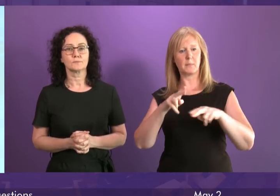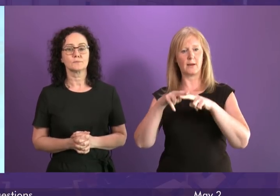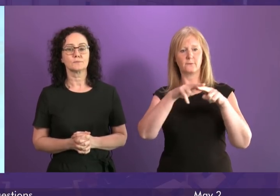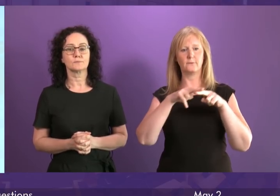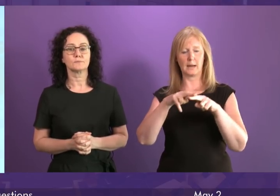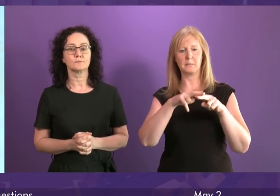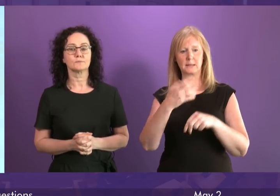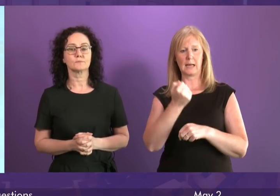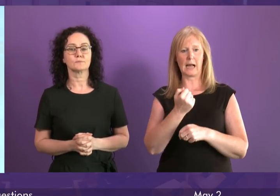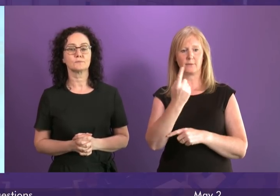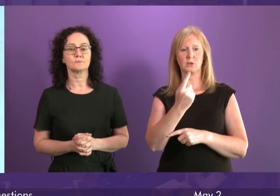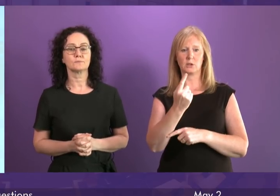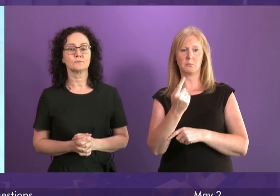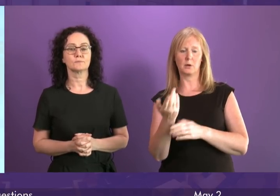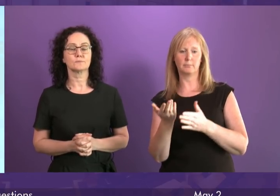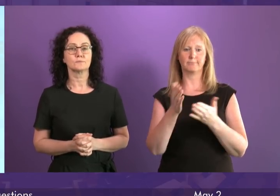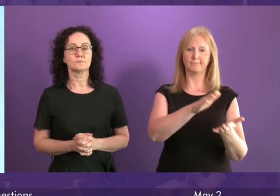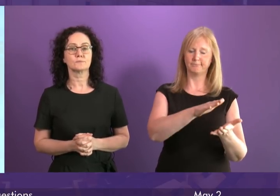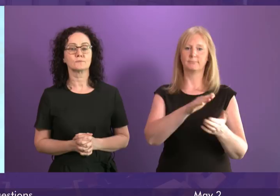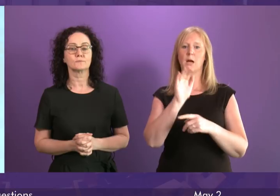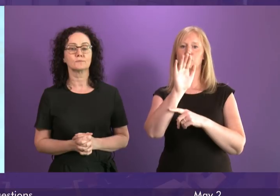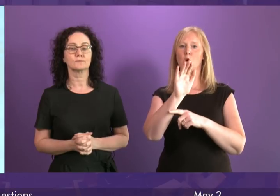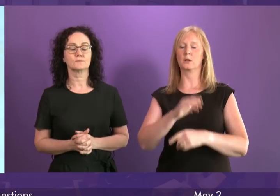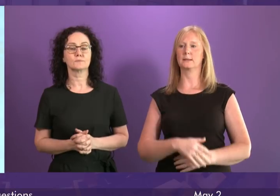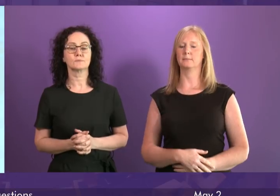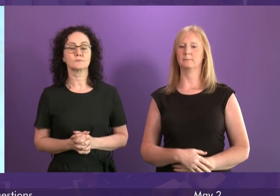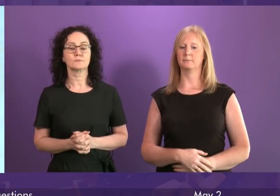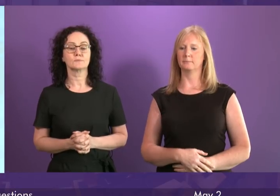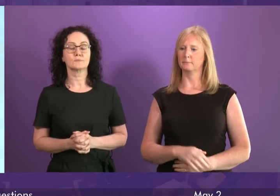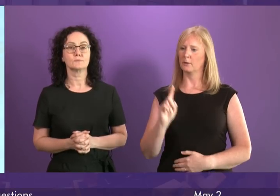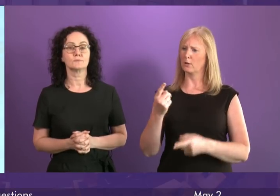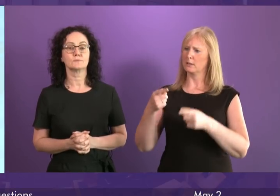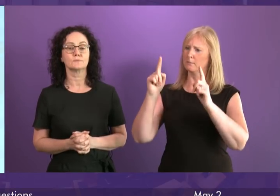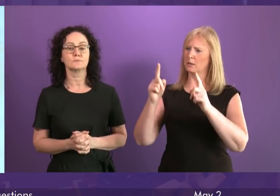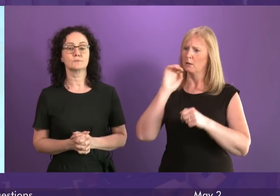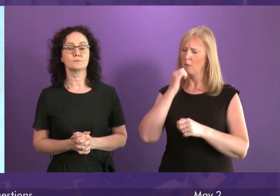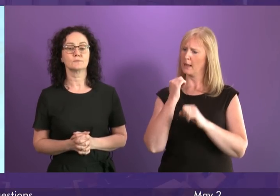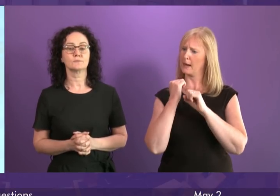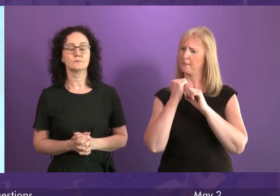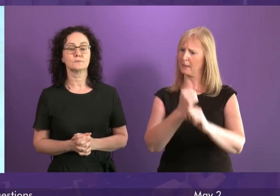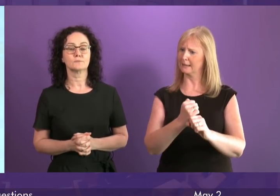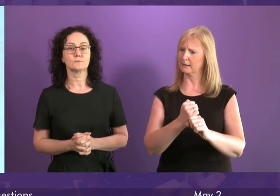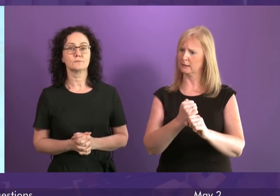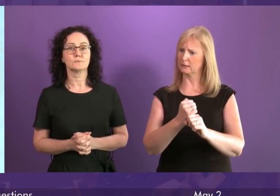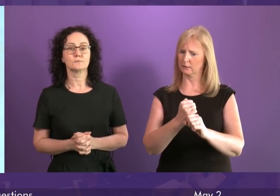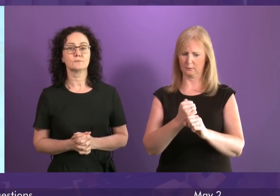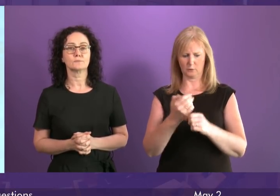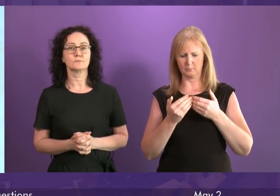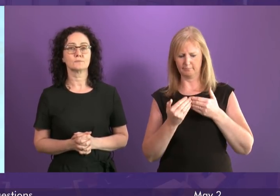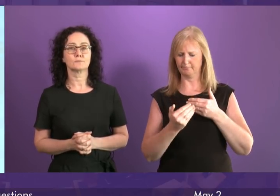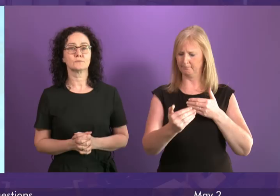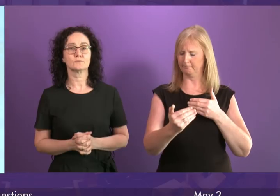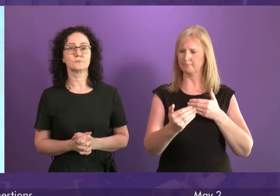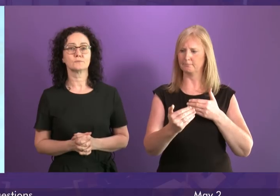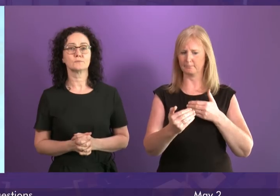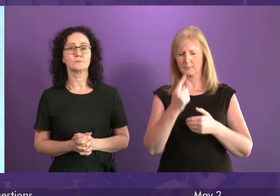a loved one killed abroad. Therefore, wonder, will the First Minister commit to ensuring that before this year is out that